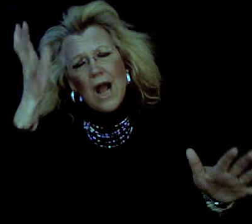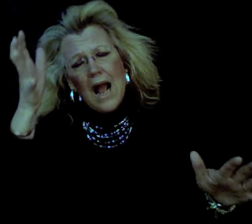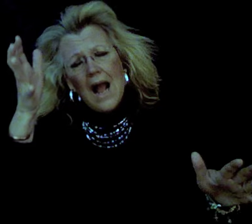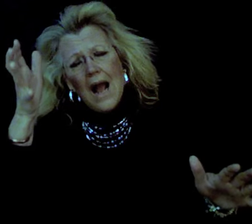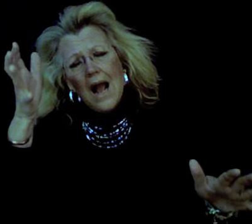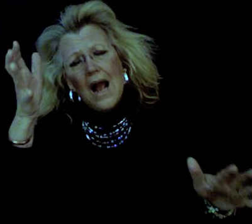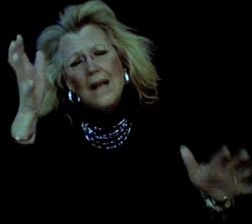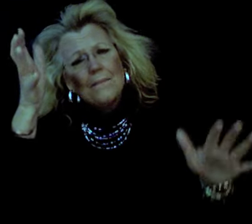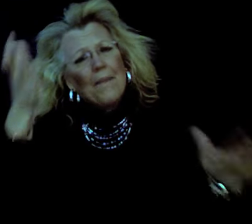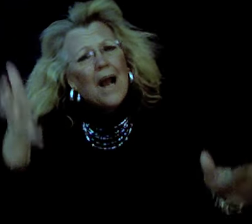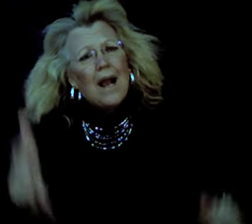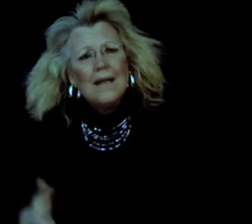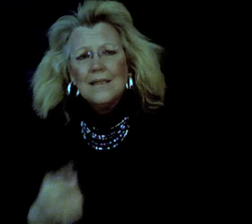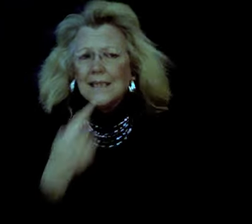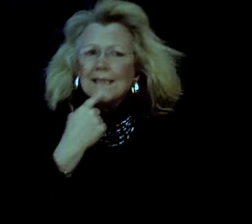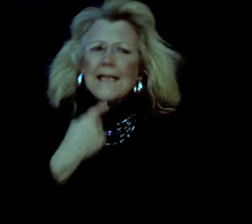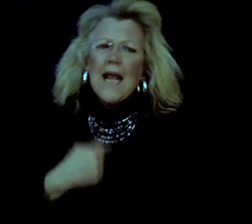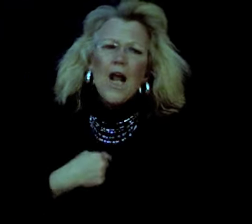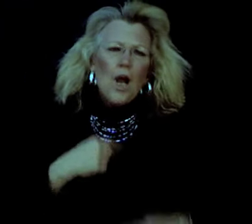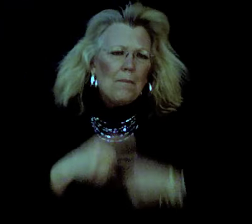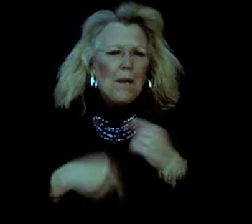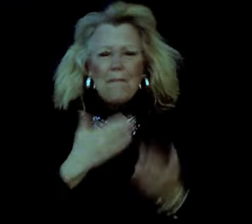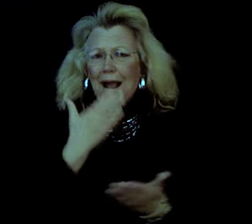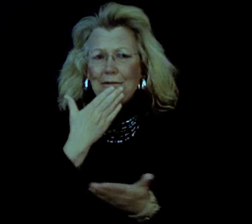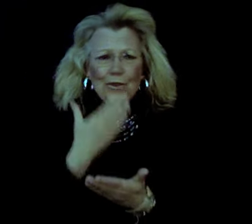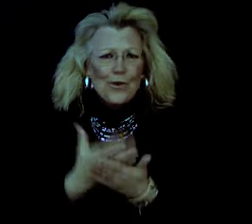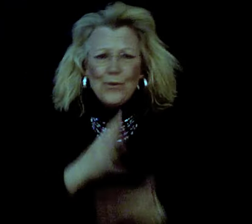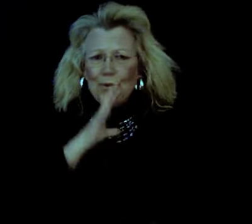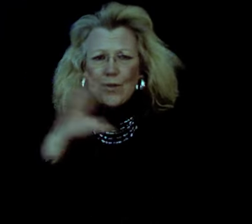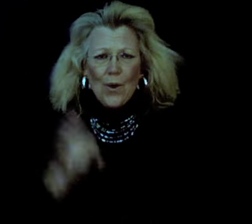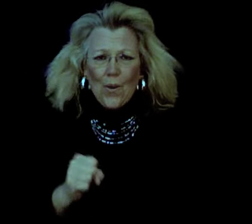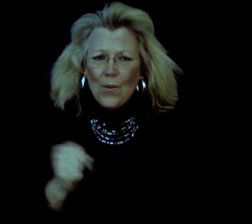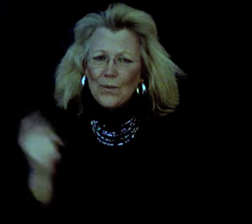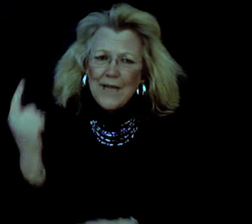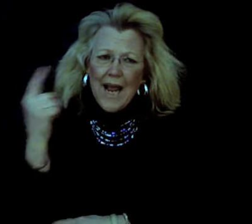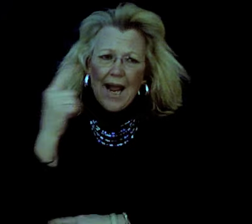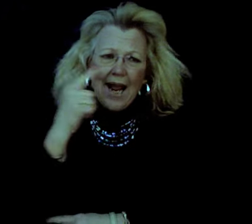Grandpa Tell me about the good old days